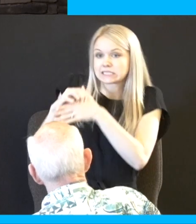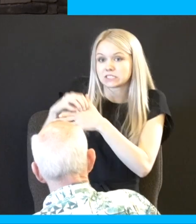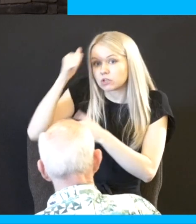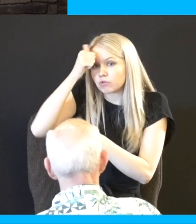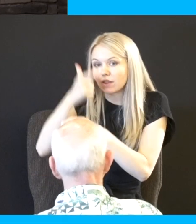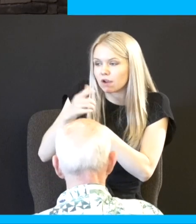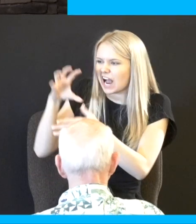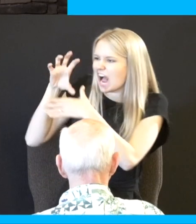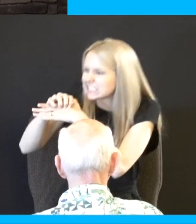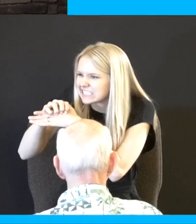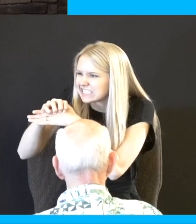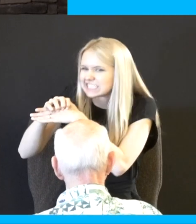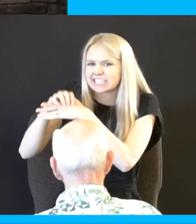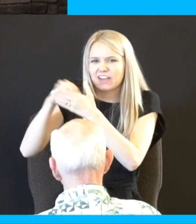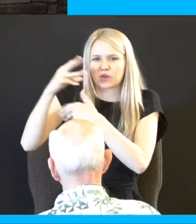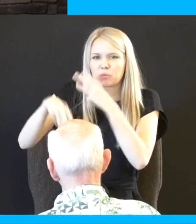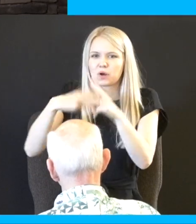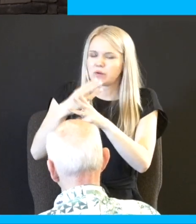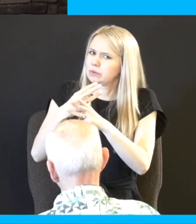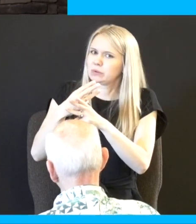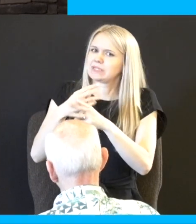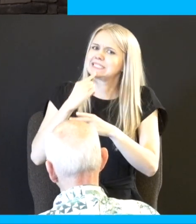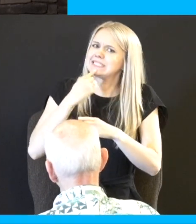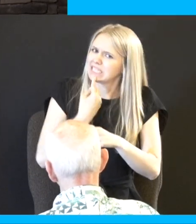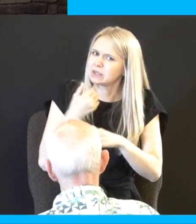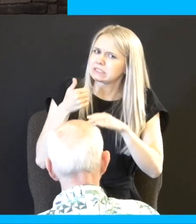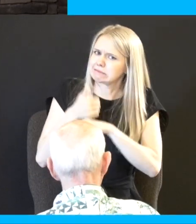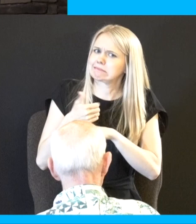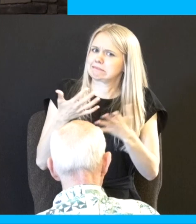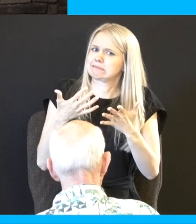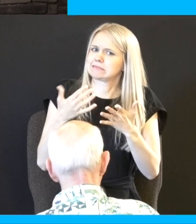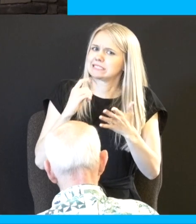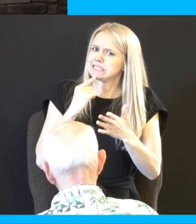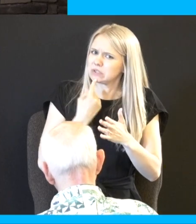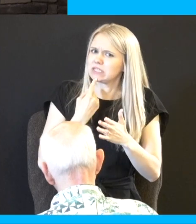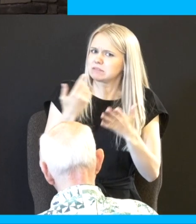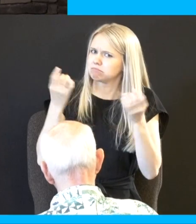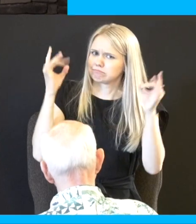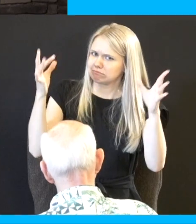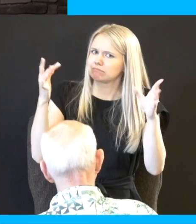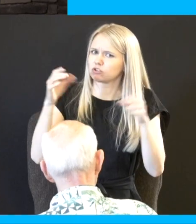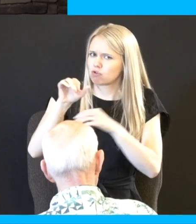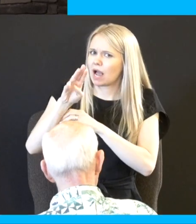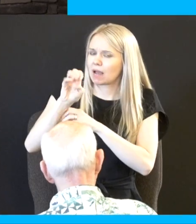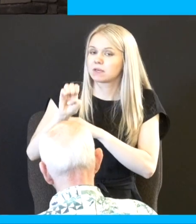you go out in the world that's going to be assault and battery might even be aggravated assault and here's what's going to happen so you're going to learn in our home not to do that so when you get out there you're not in jail